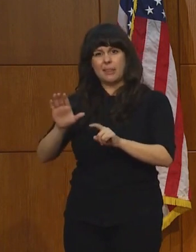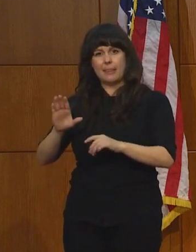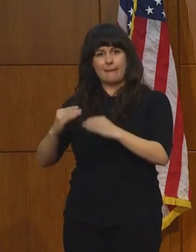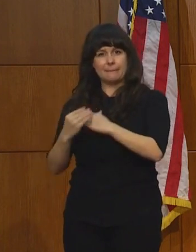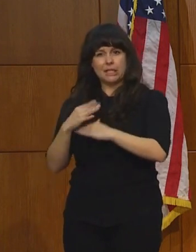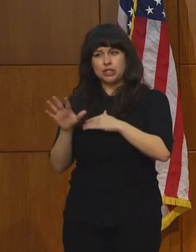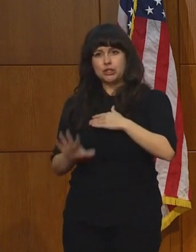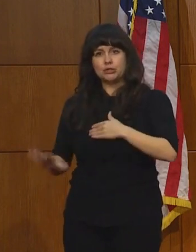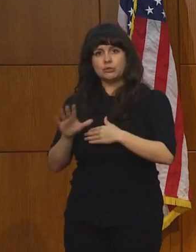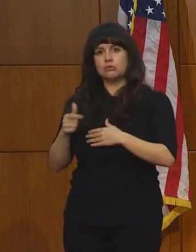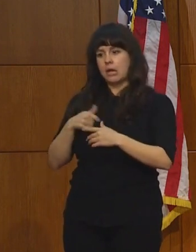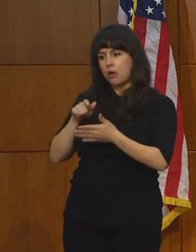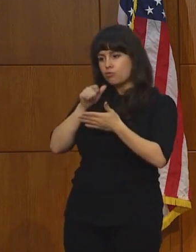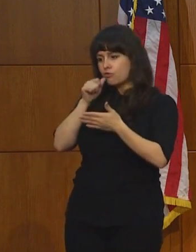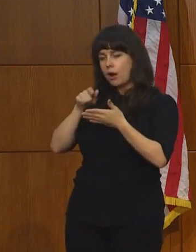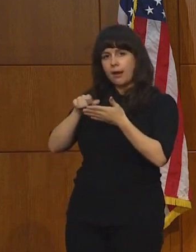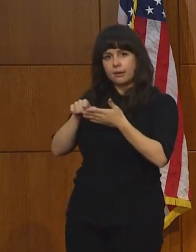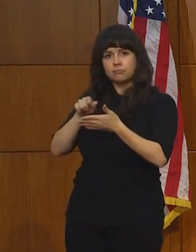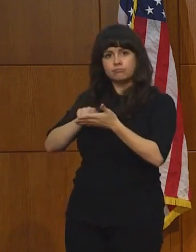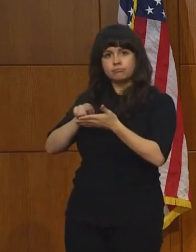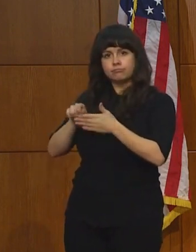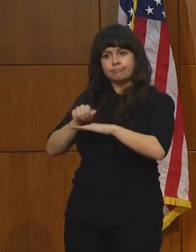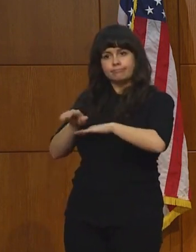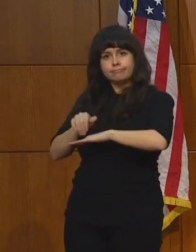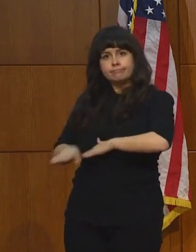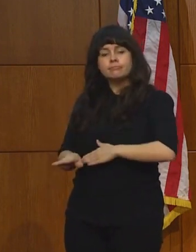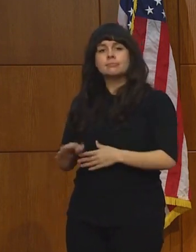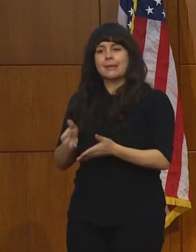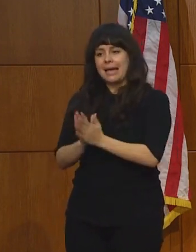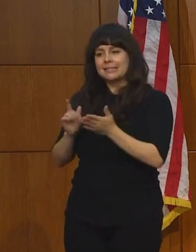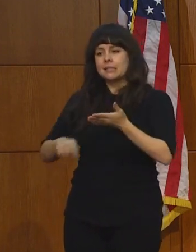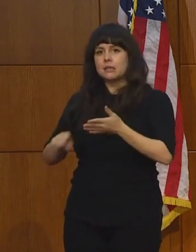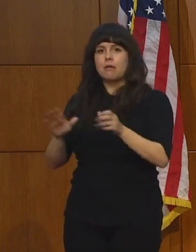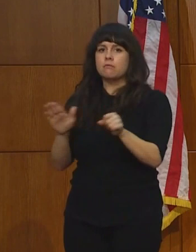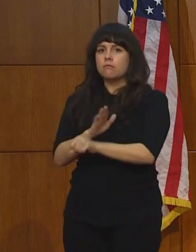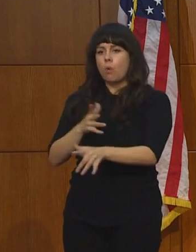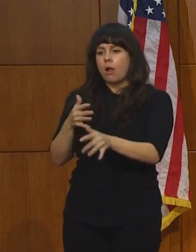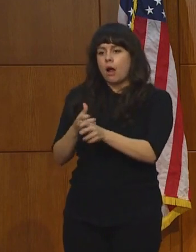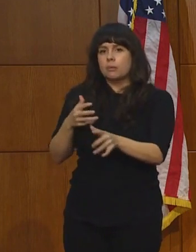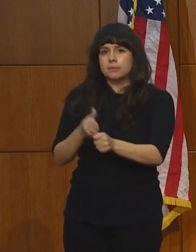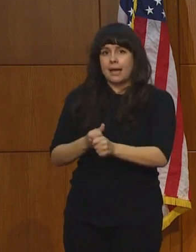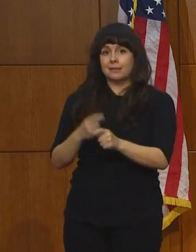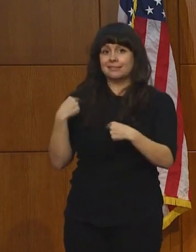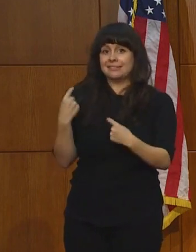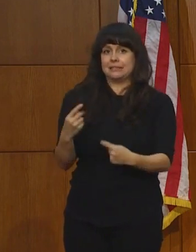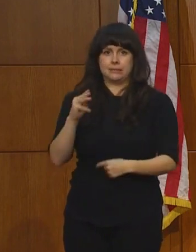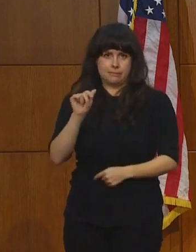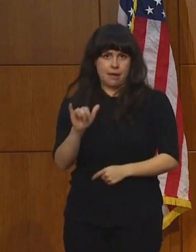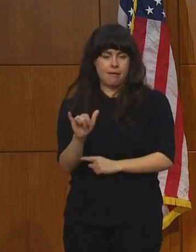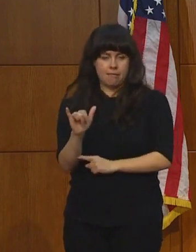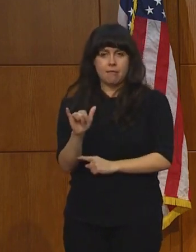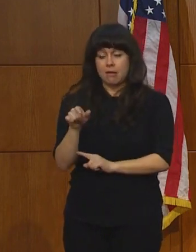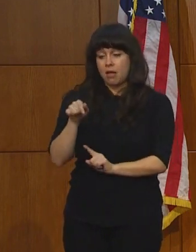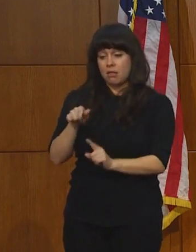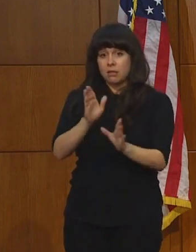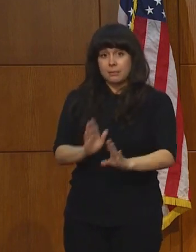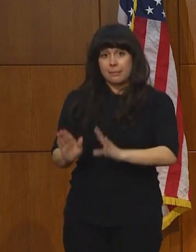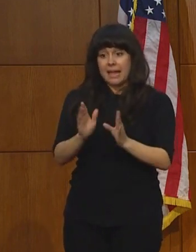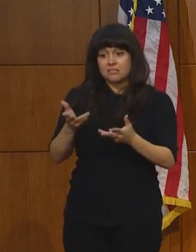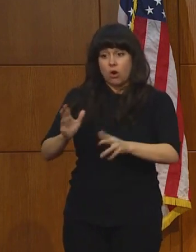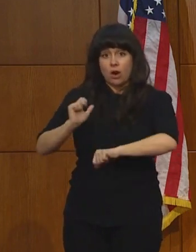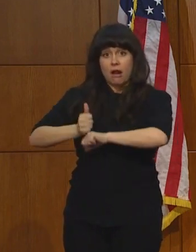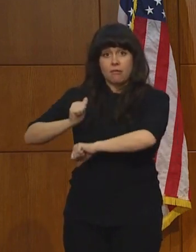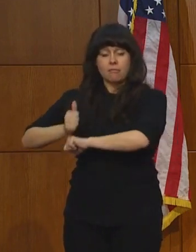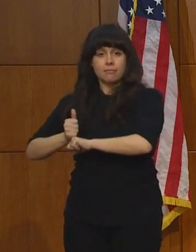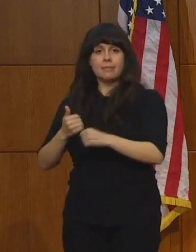on the beach access plans that they put forth in May. Those were detailed plans involving a number of sanitation